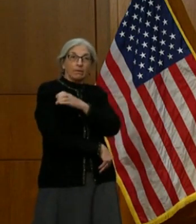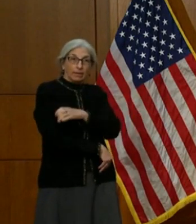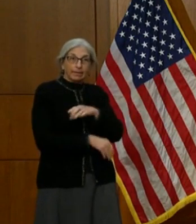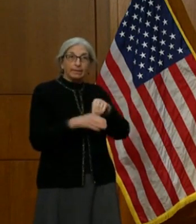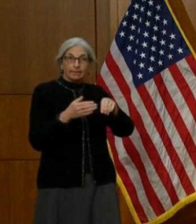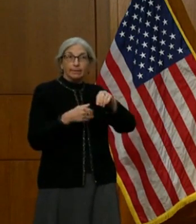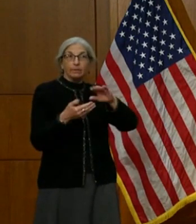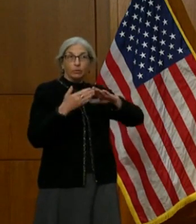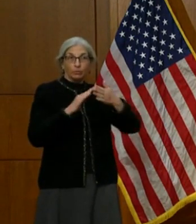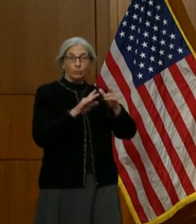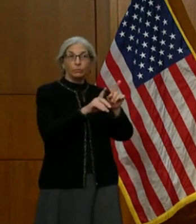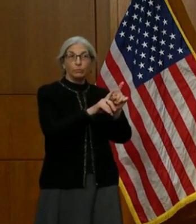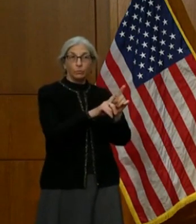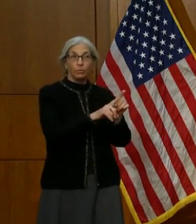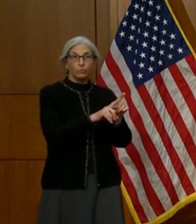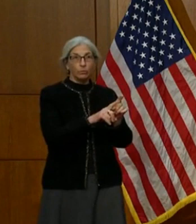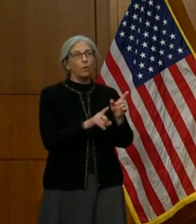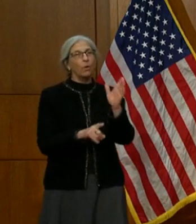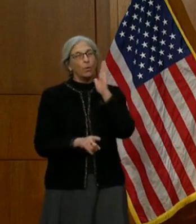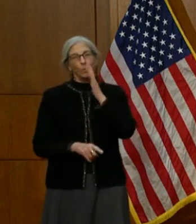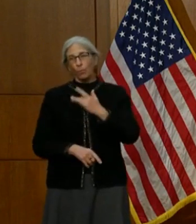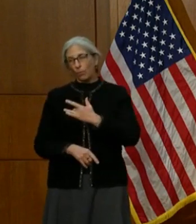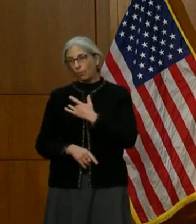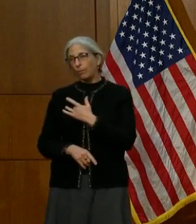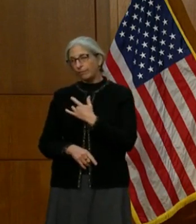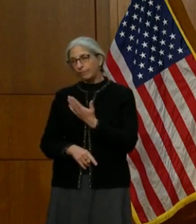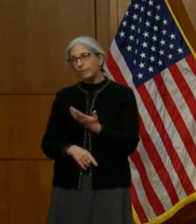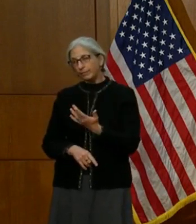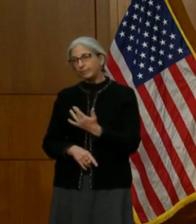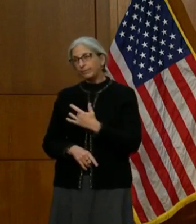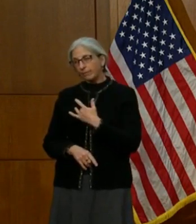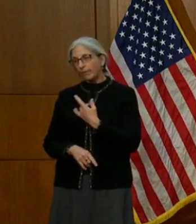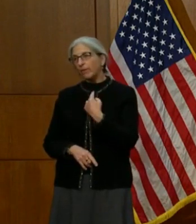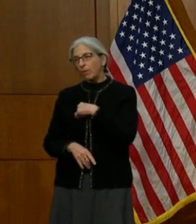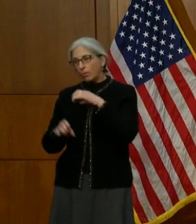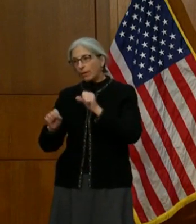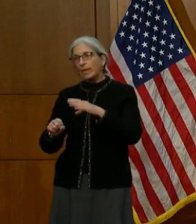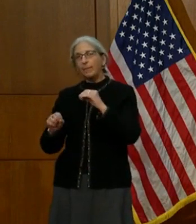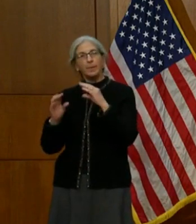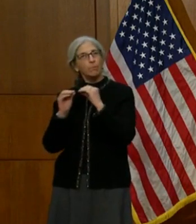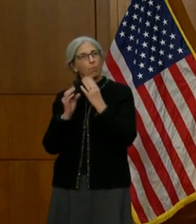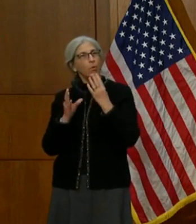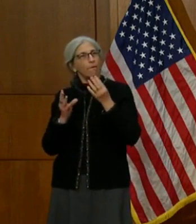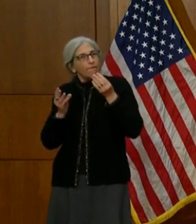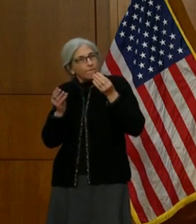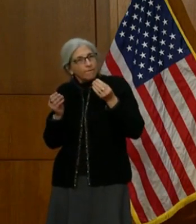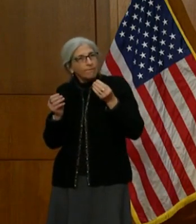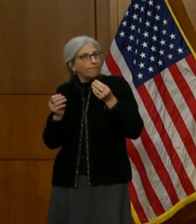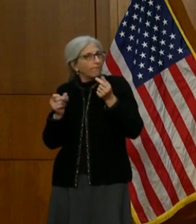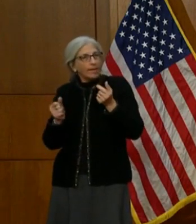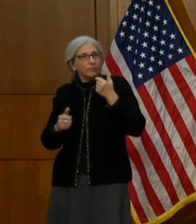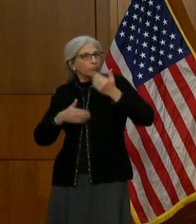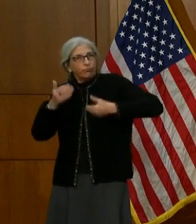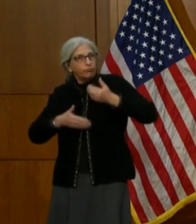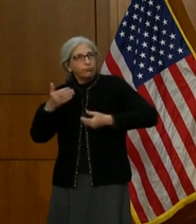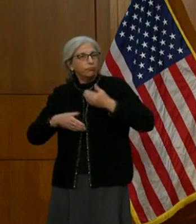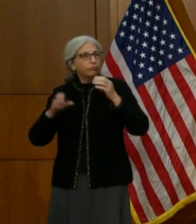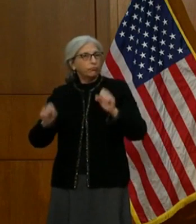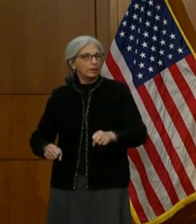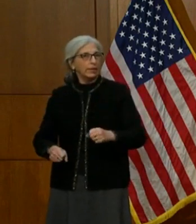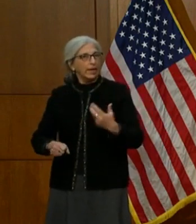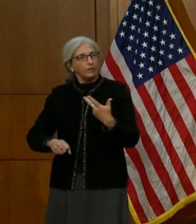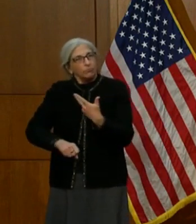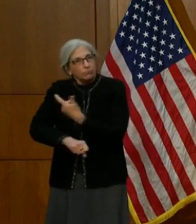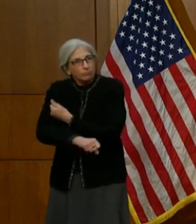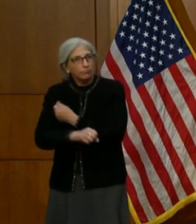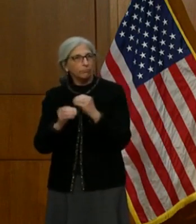communities. And we really feel that we can, you know, be more expeditious and get more shots in arms. And the reason